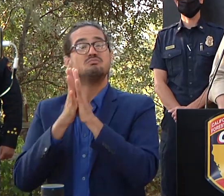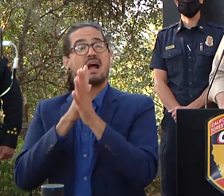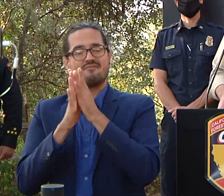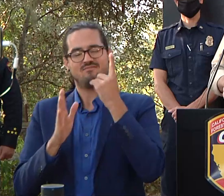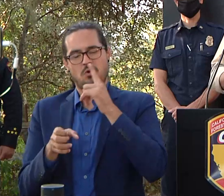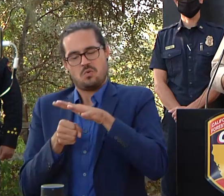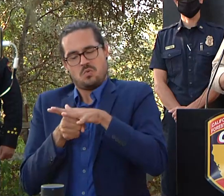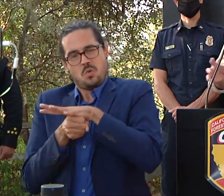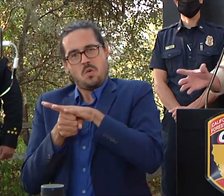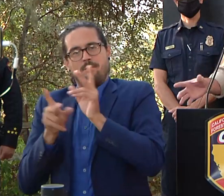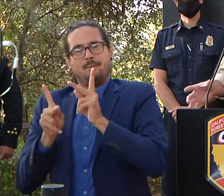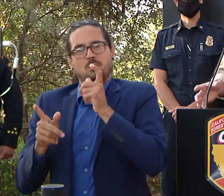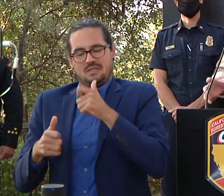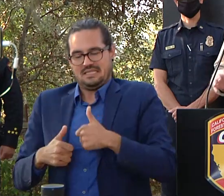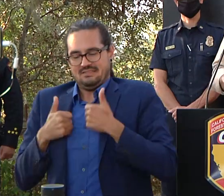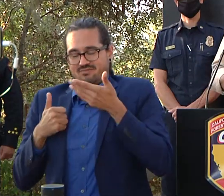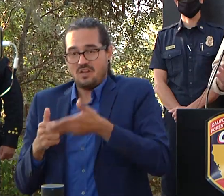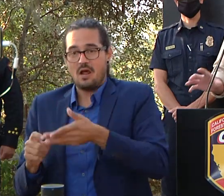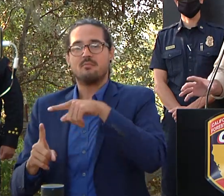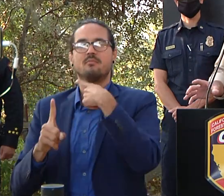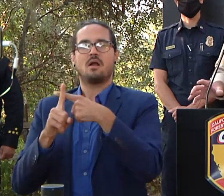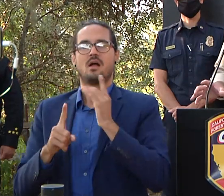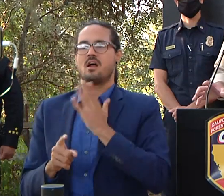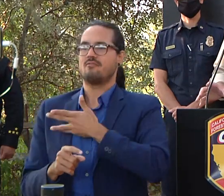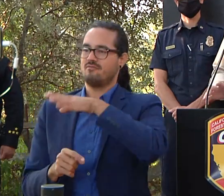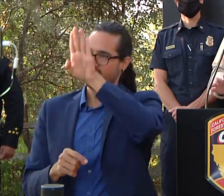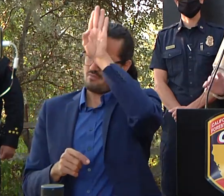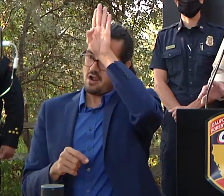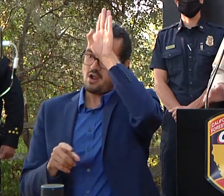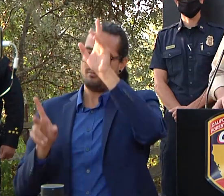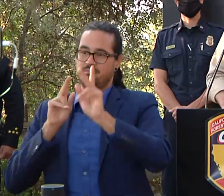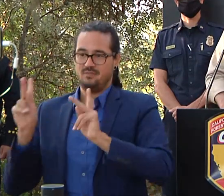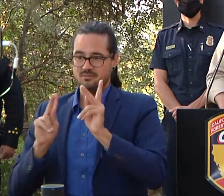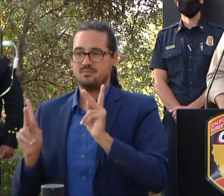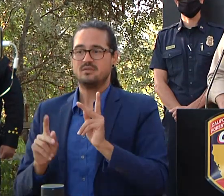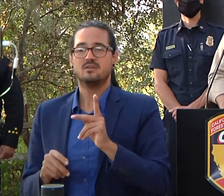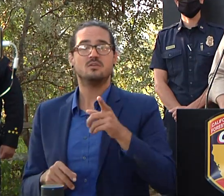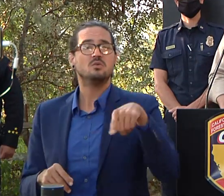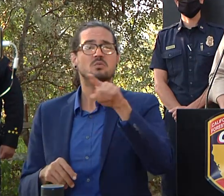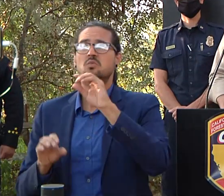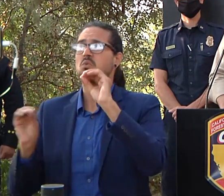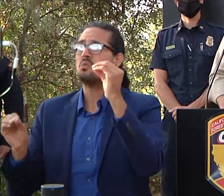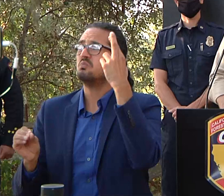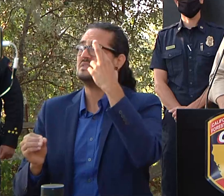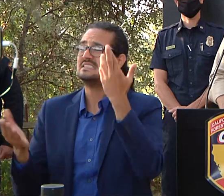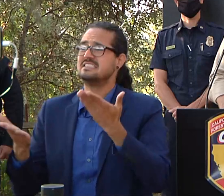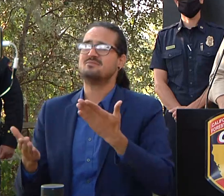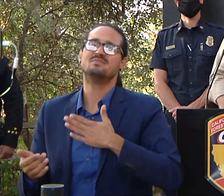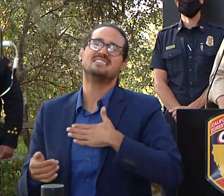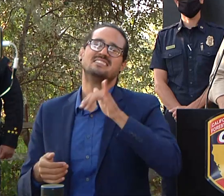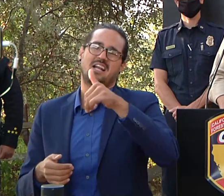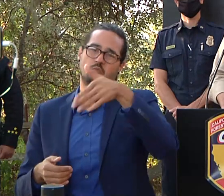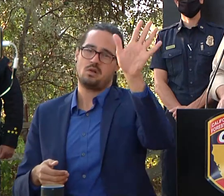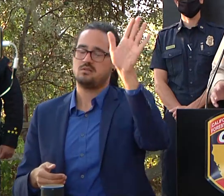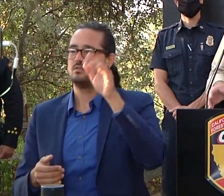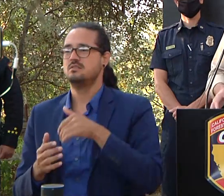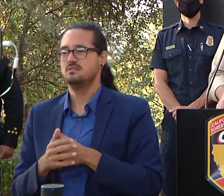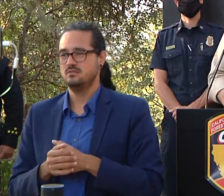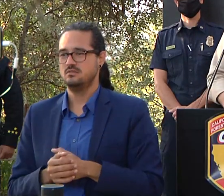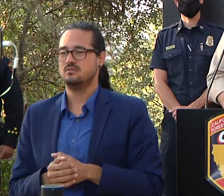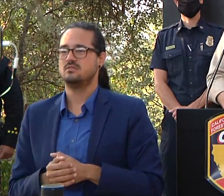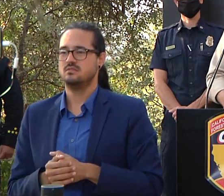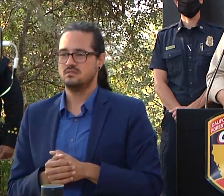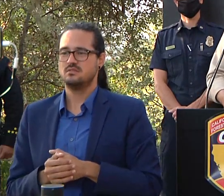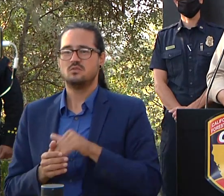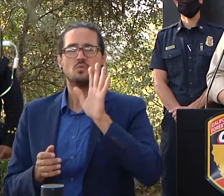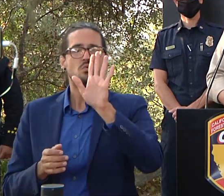so it's for residents only if you don't have business here we'd ask that you stay stay where uh stay where you are or find a